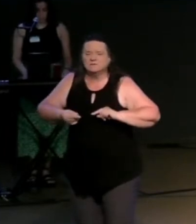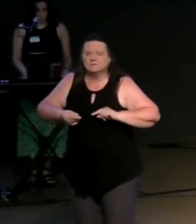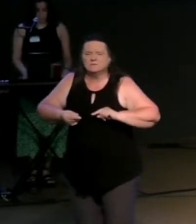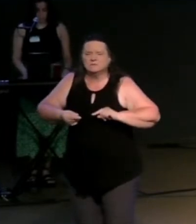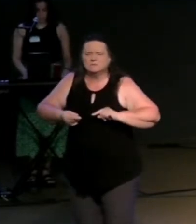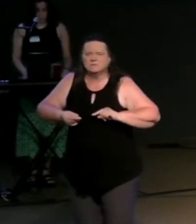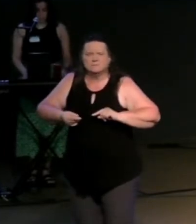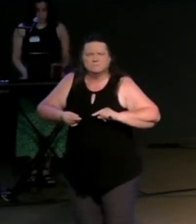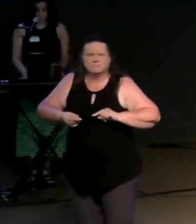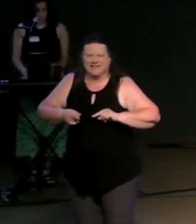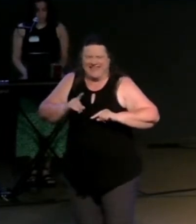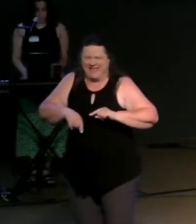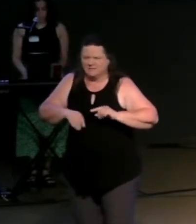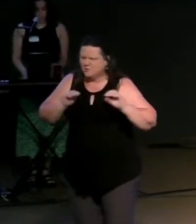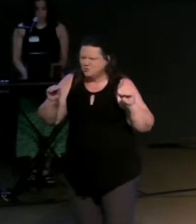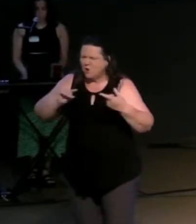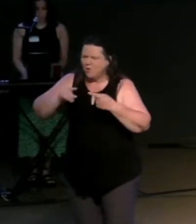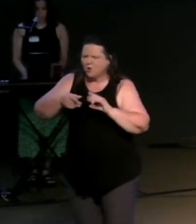hurt